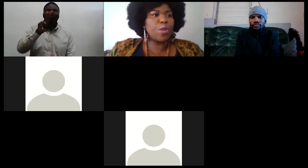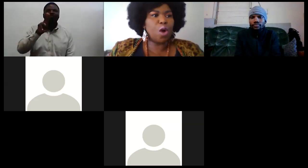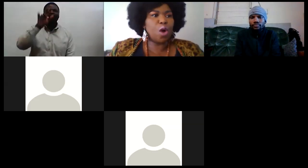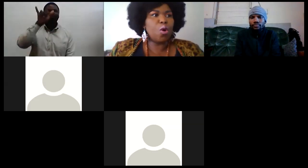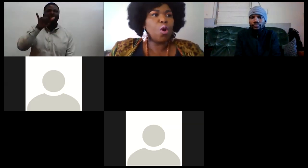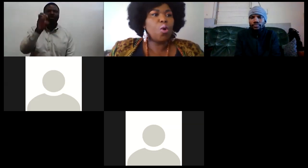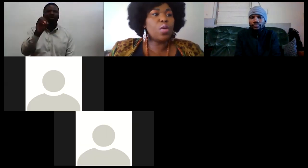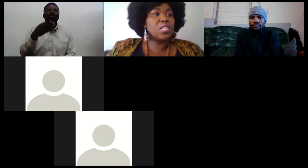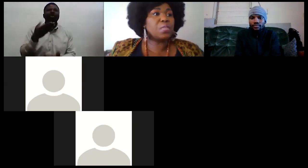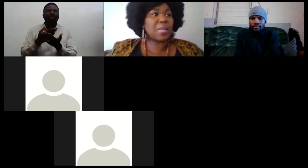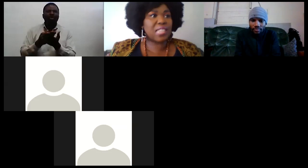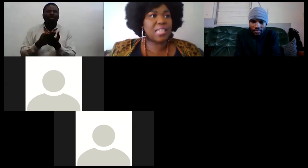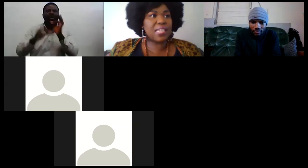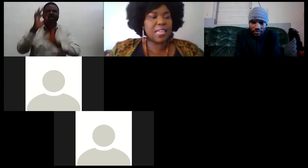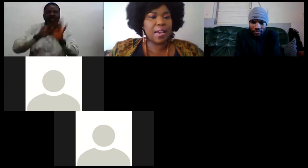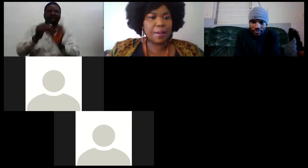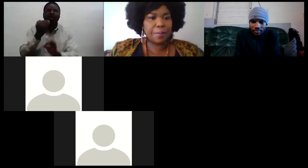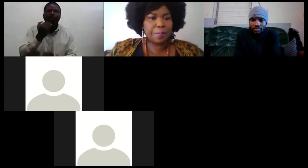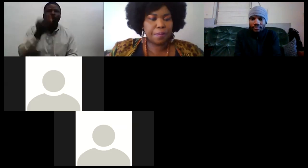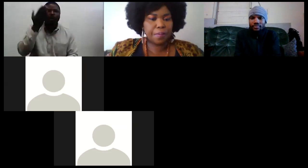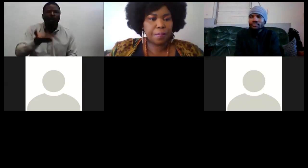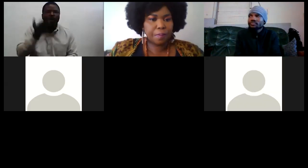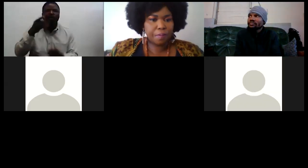we know who is partaking here